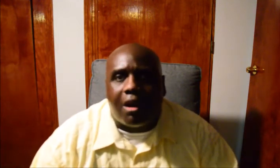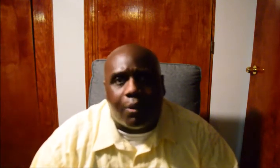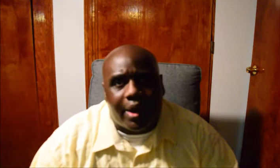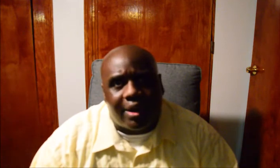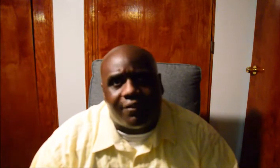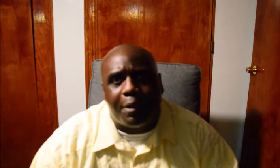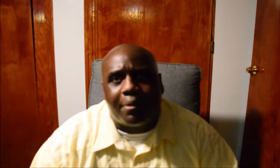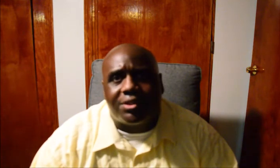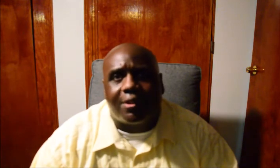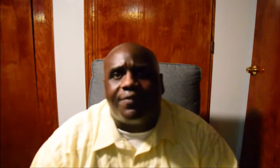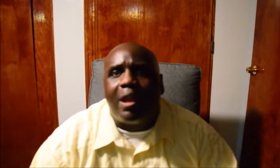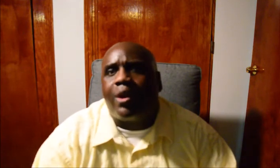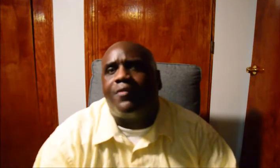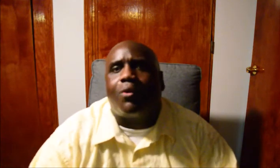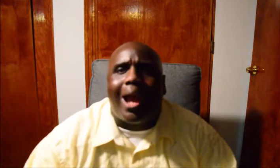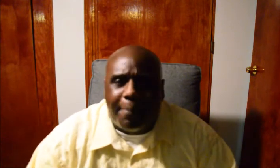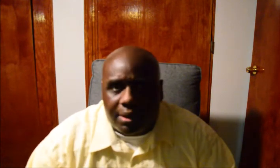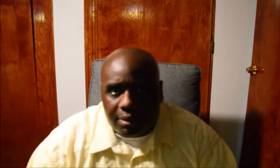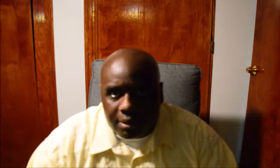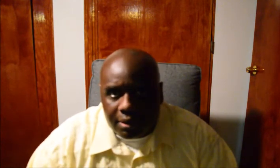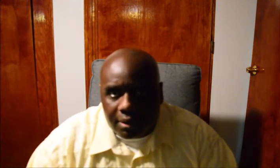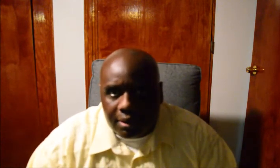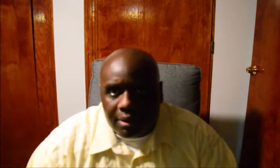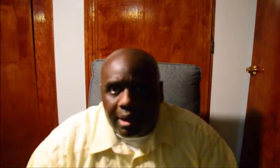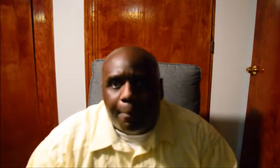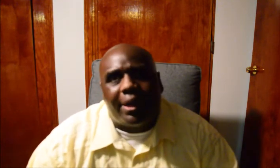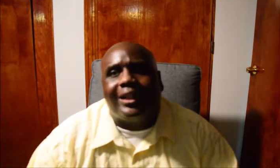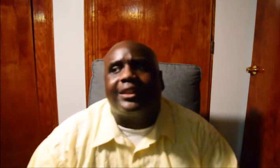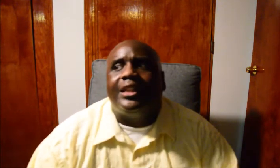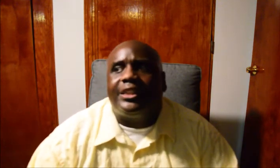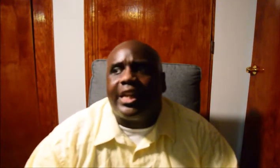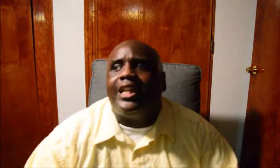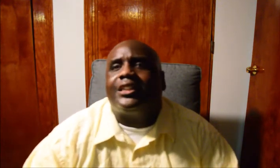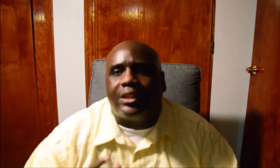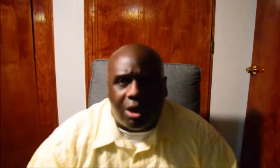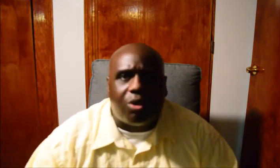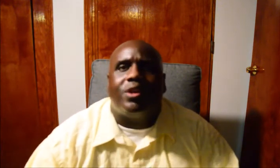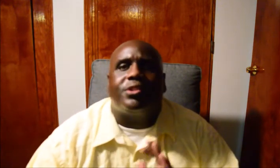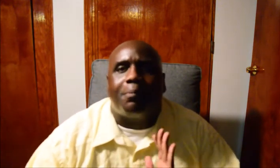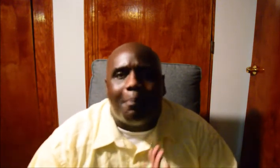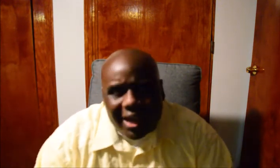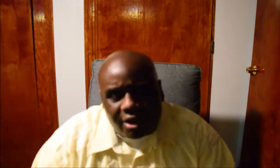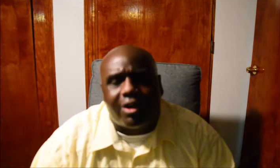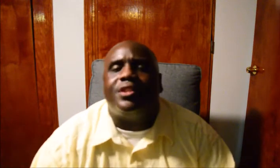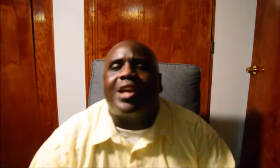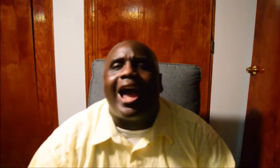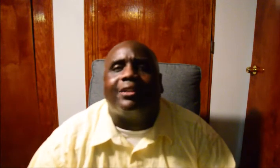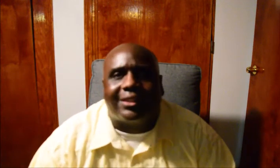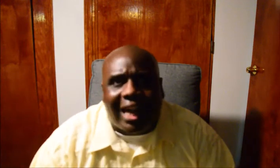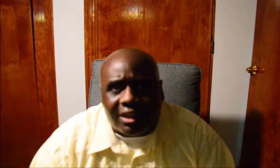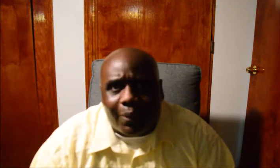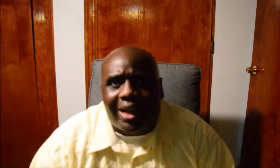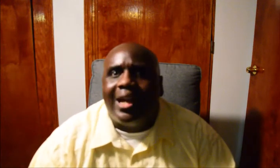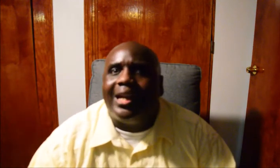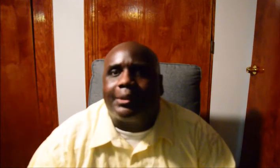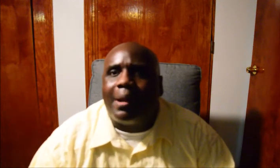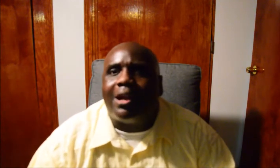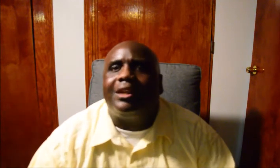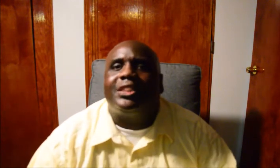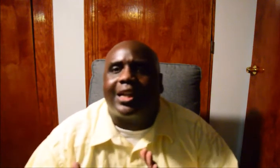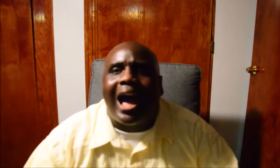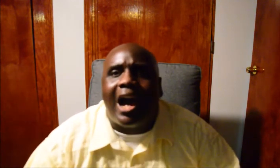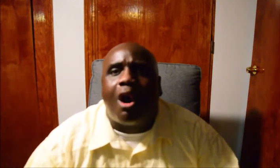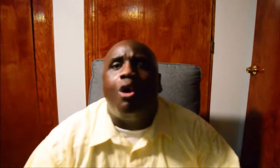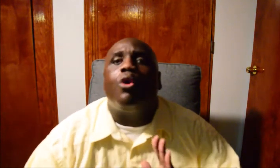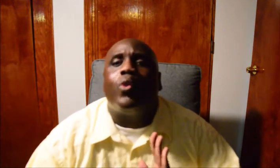people like her and Governor Pritzker, they don't give a crap because she is still going to make her entire salary as